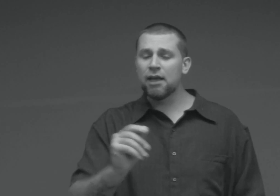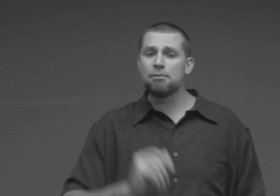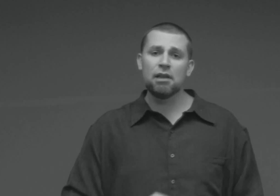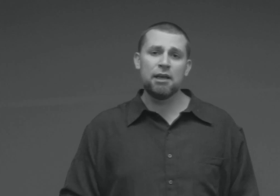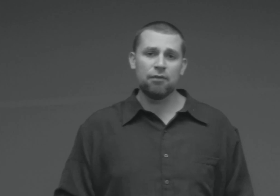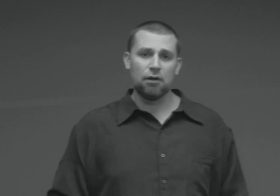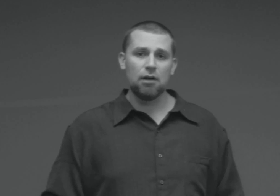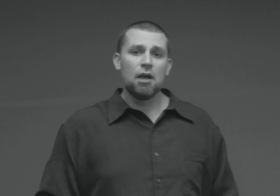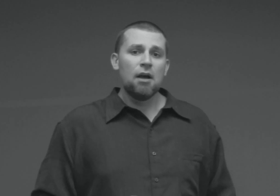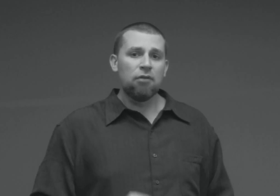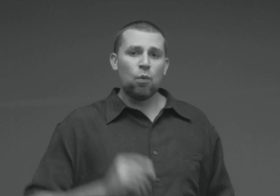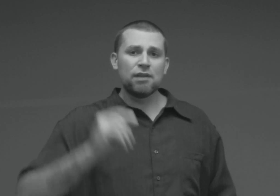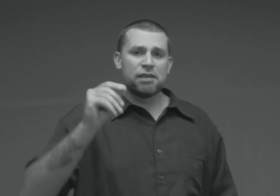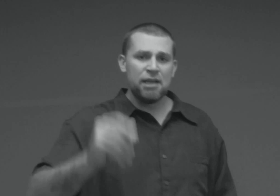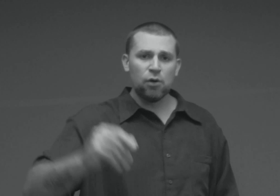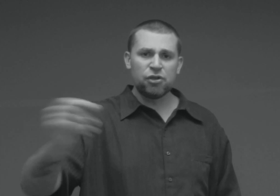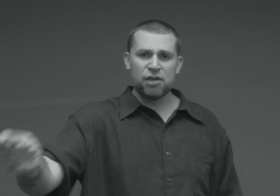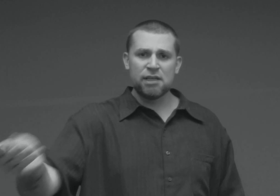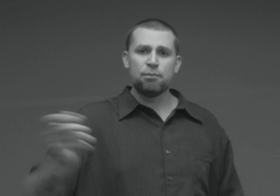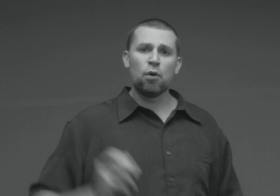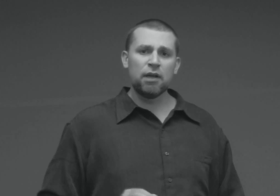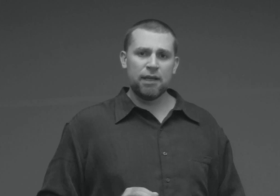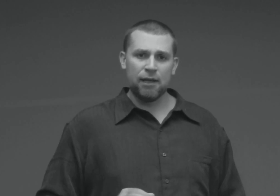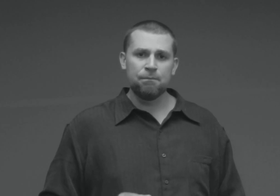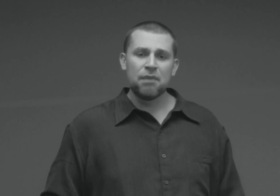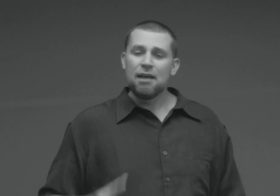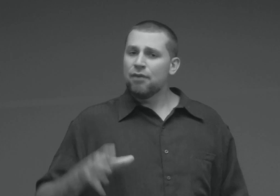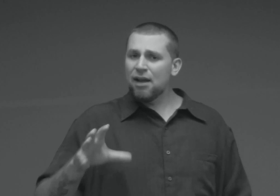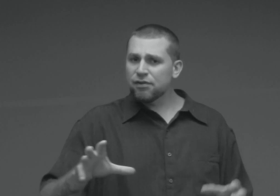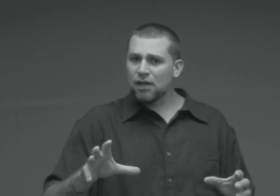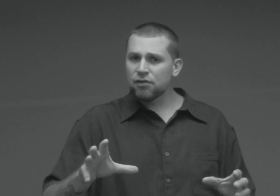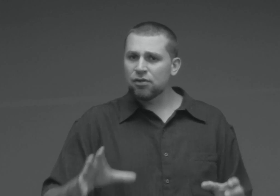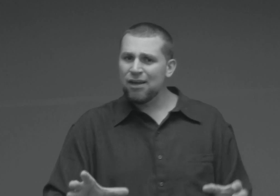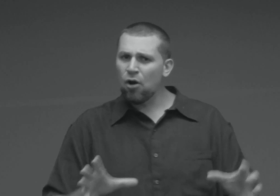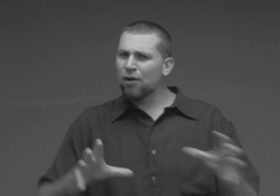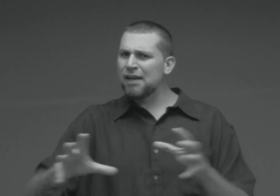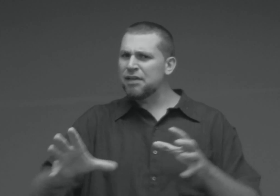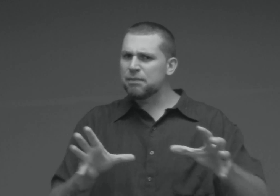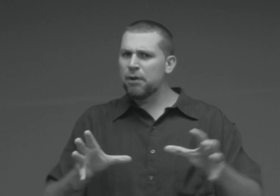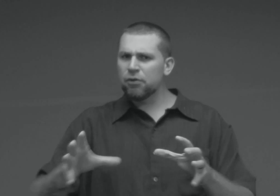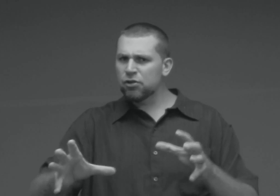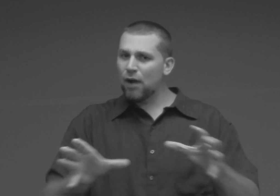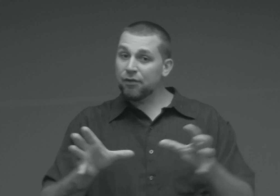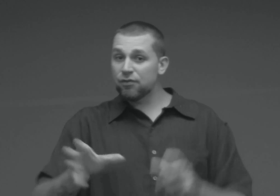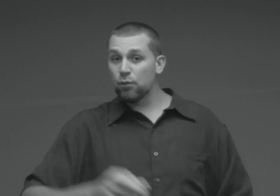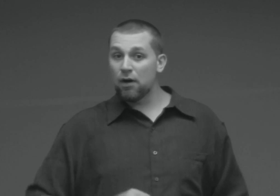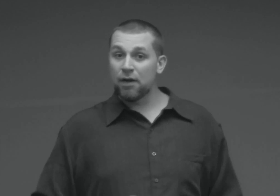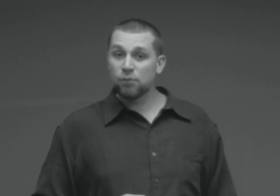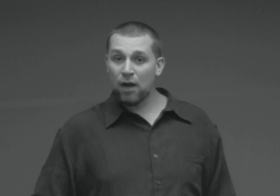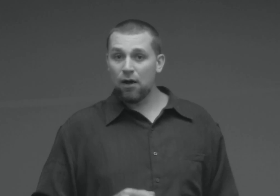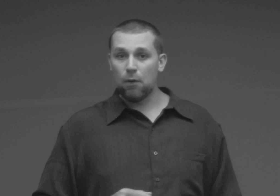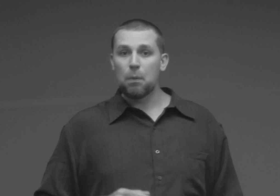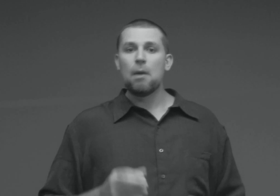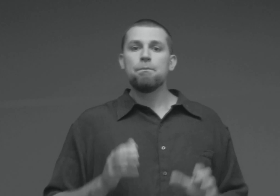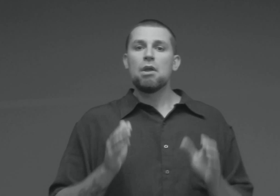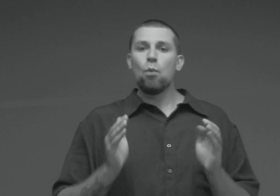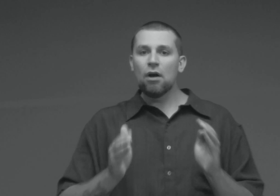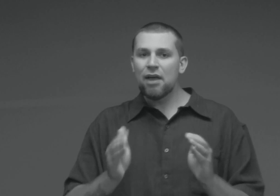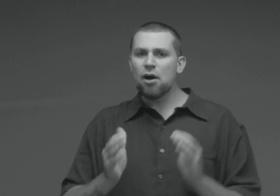-again believer. For once he or she is born again, they essentially are in a spiritual estuary as well, where they